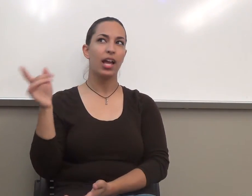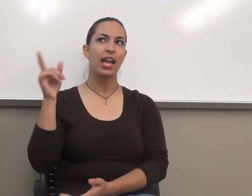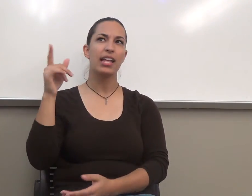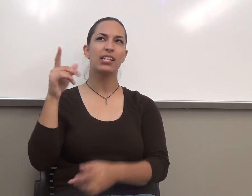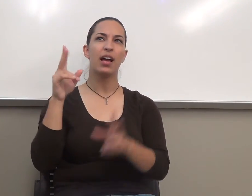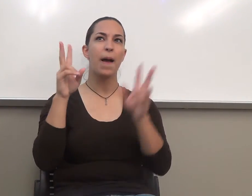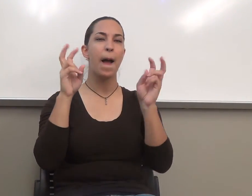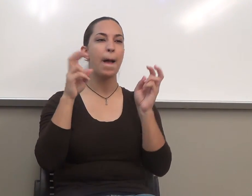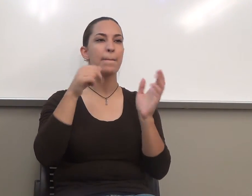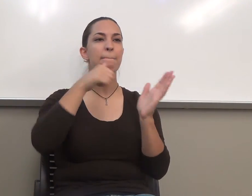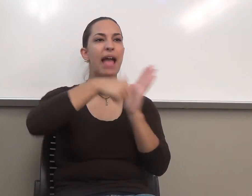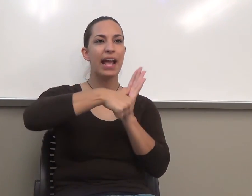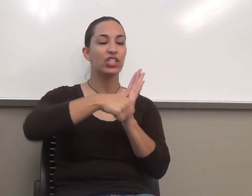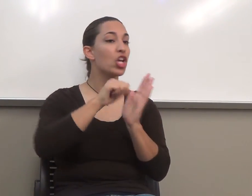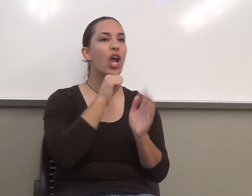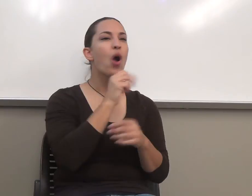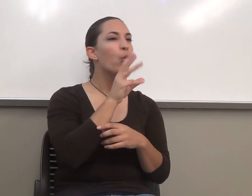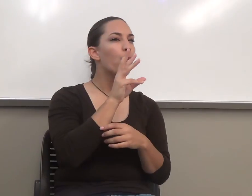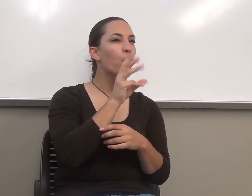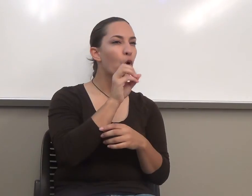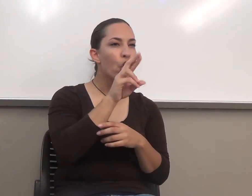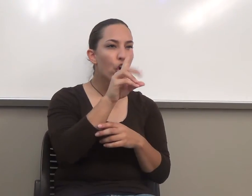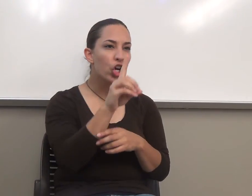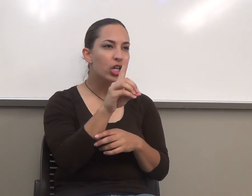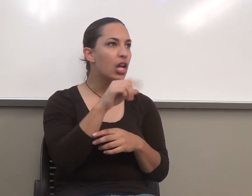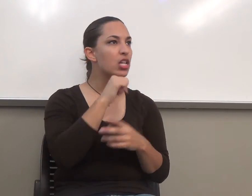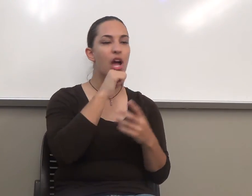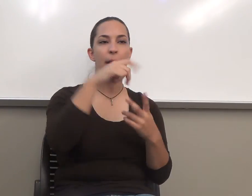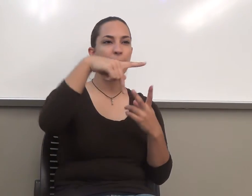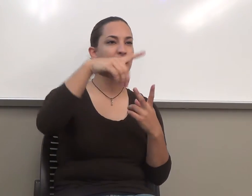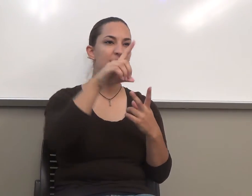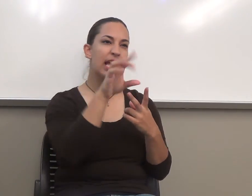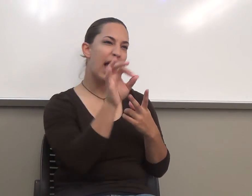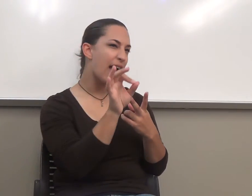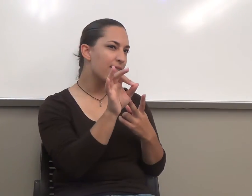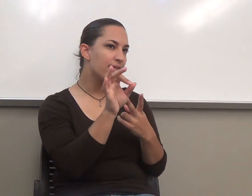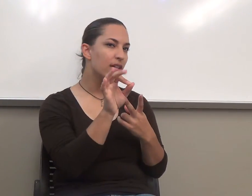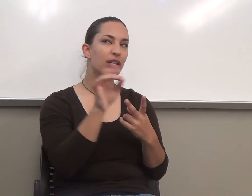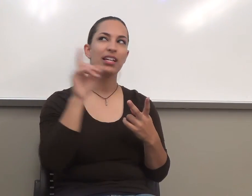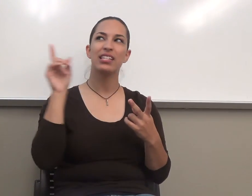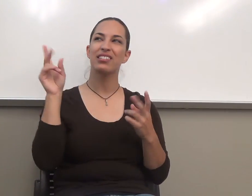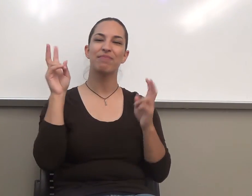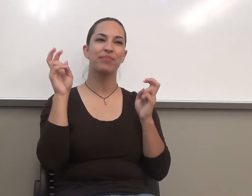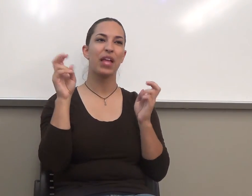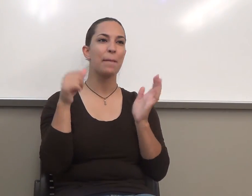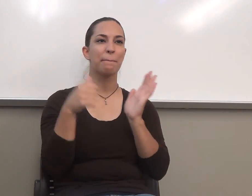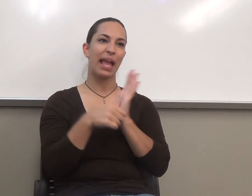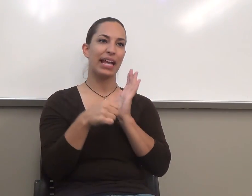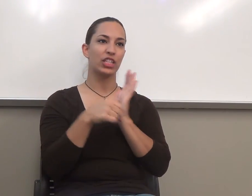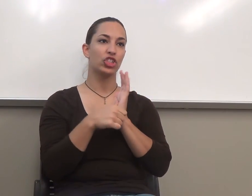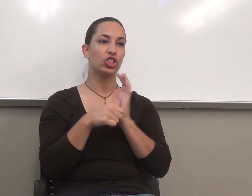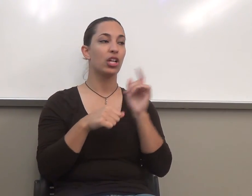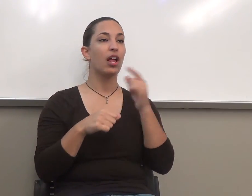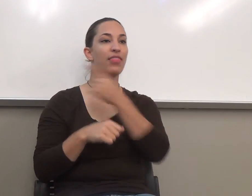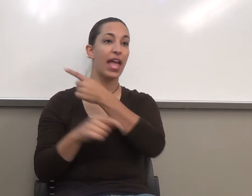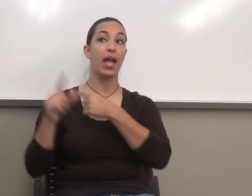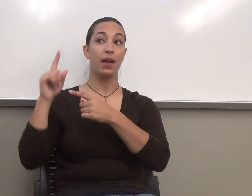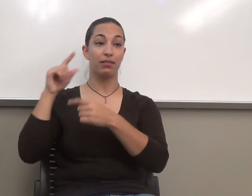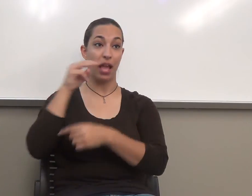document. It's not a PDF file. It's something that they promised me will be readable on their cell phones. Okay. So